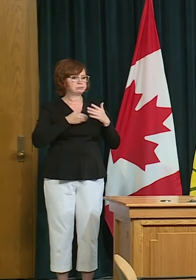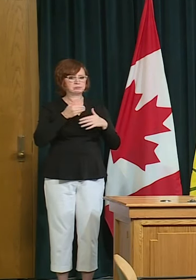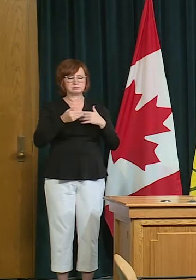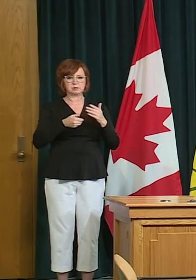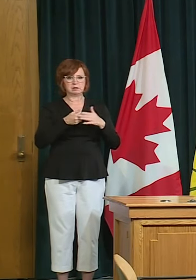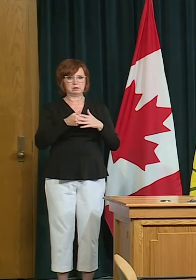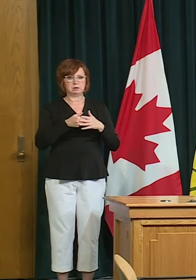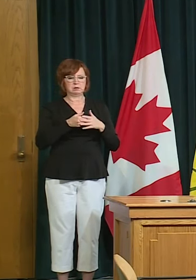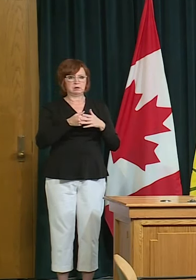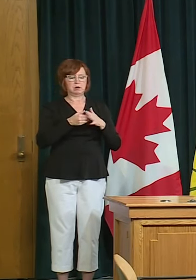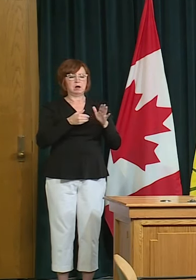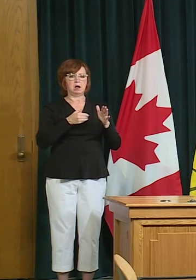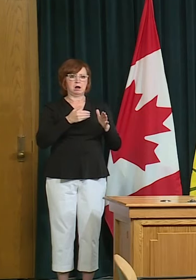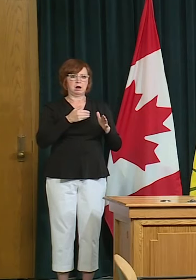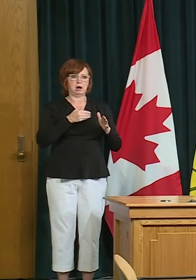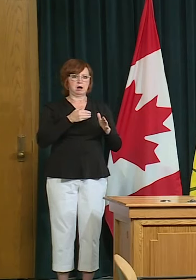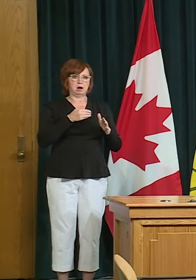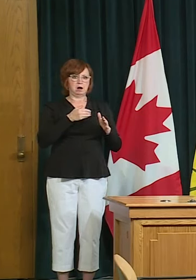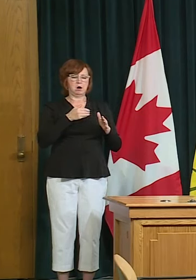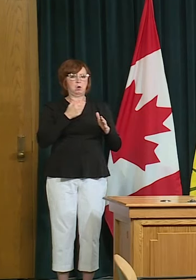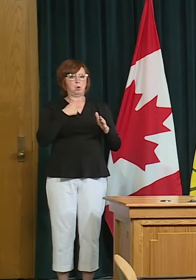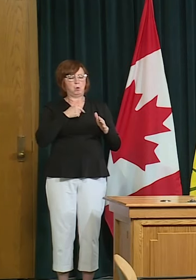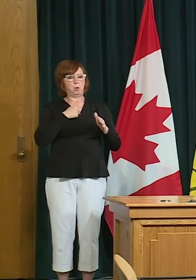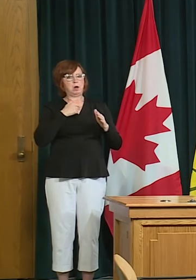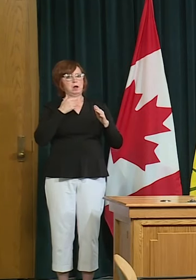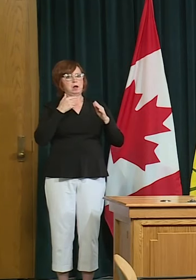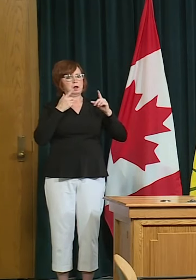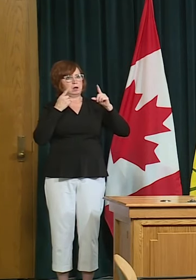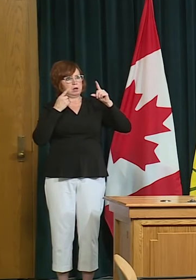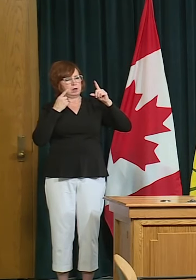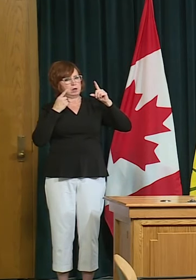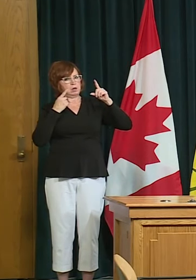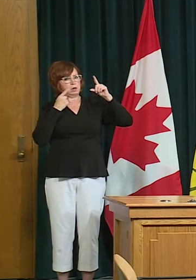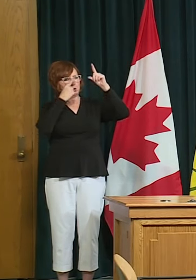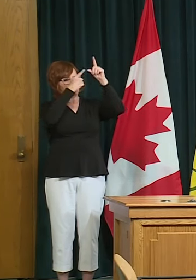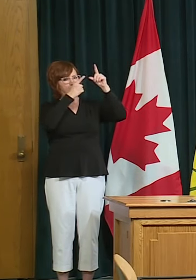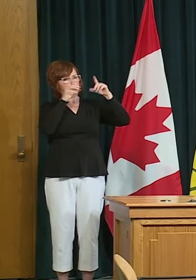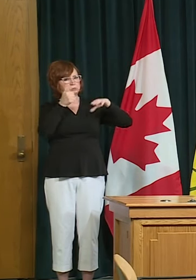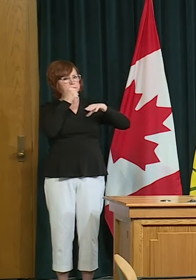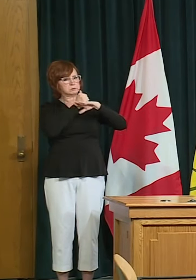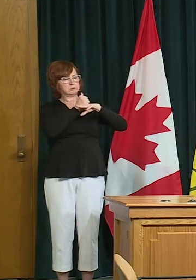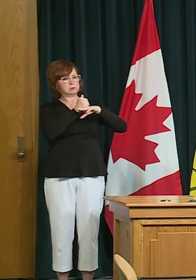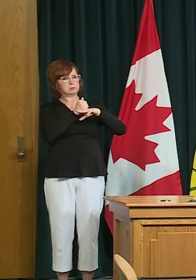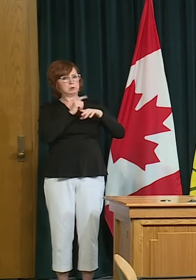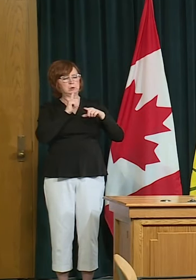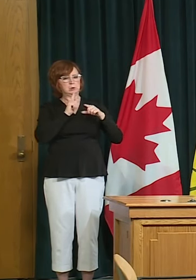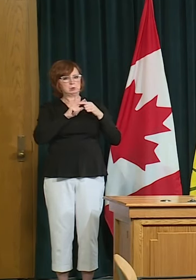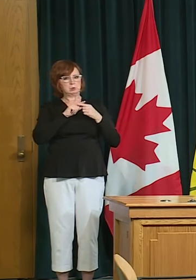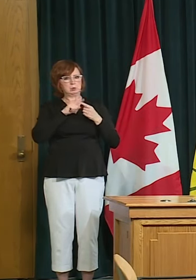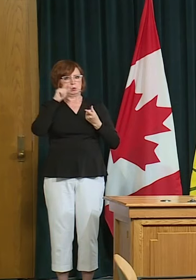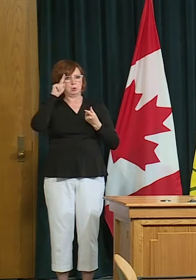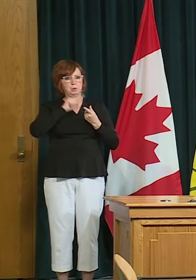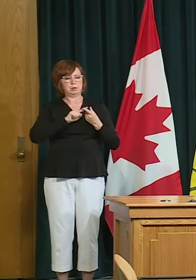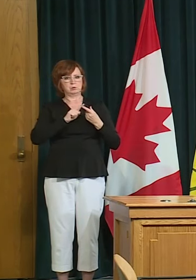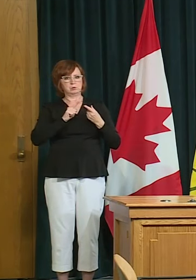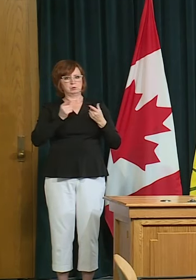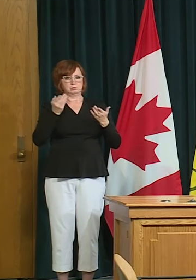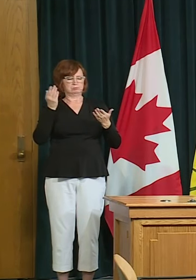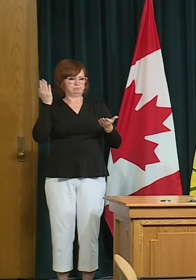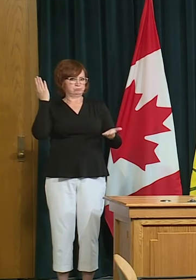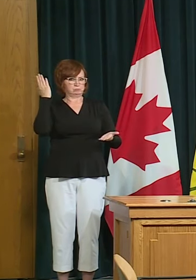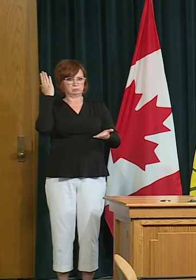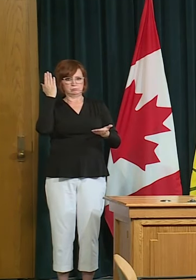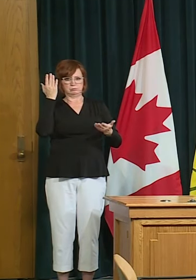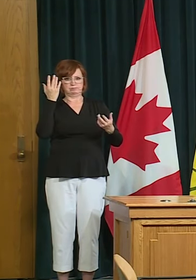back into lockdown because we have made our the way we work at the workplace so ingrained